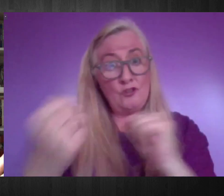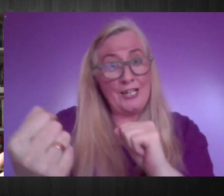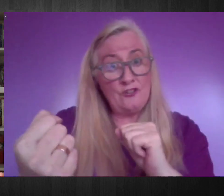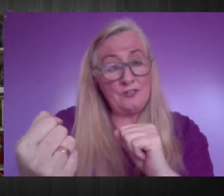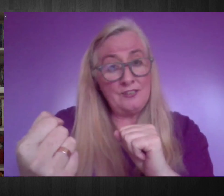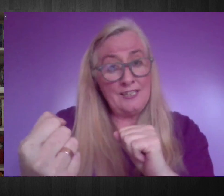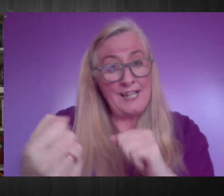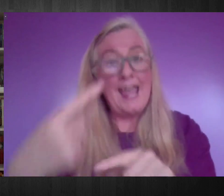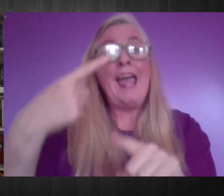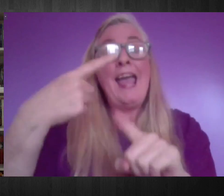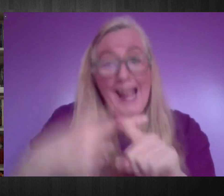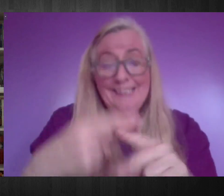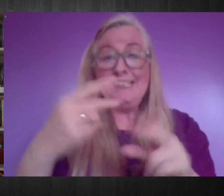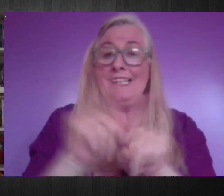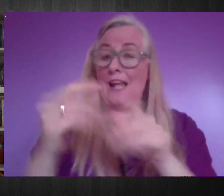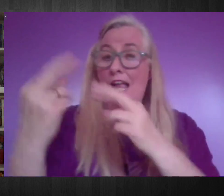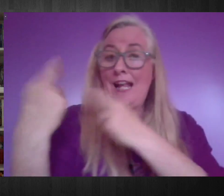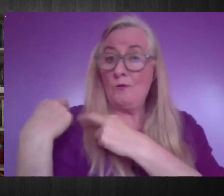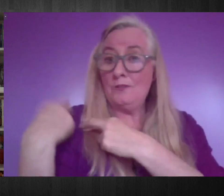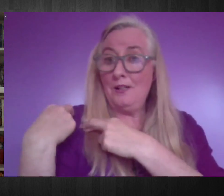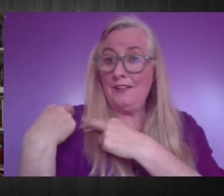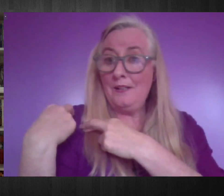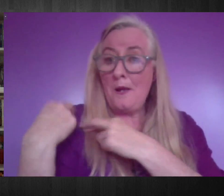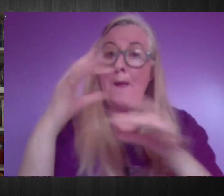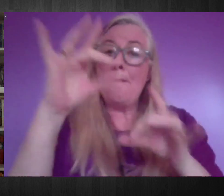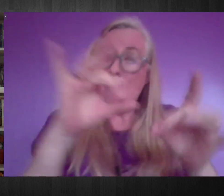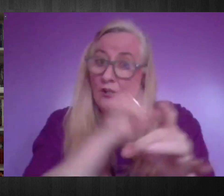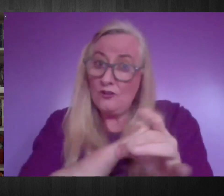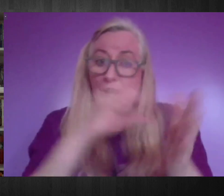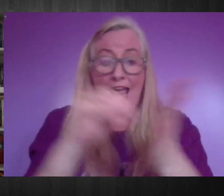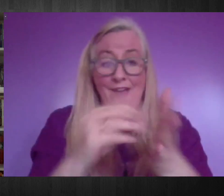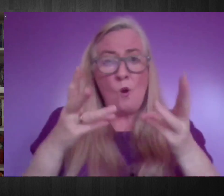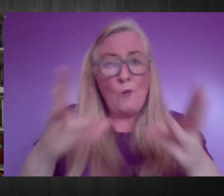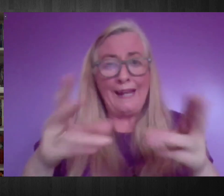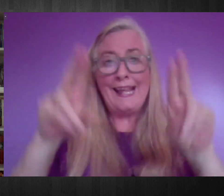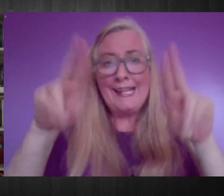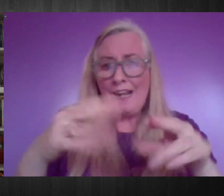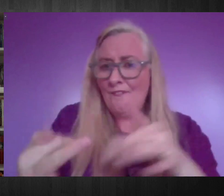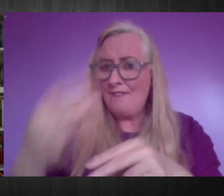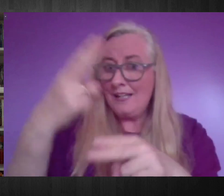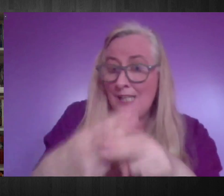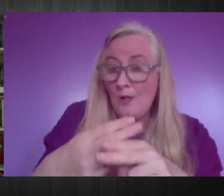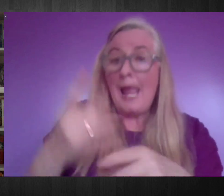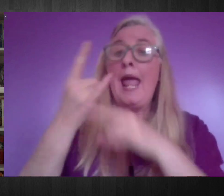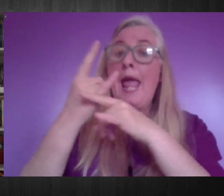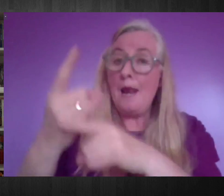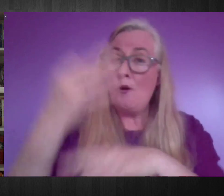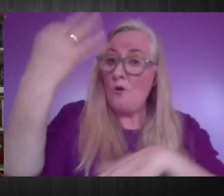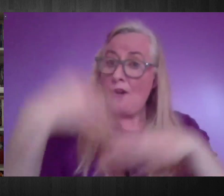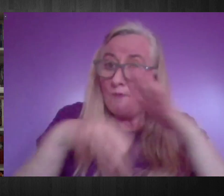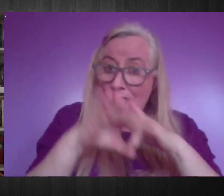mechanisms. We need to make sure that there is a way to measure and to help governments and agencies and donors